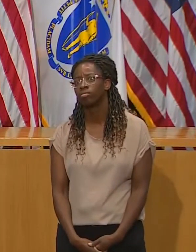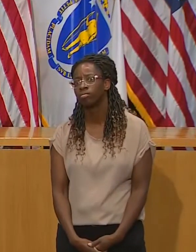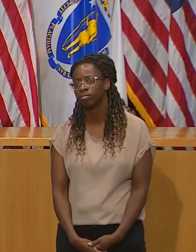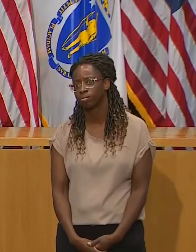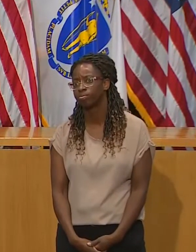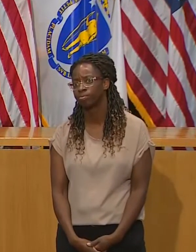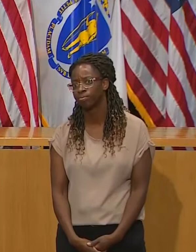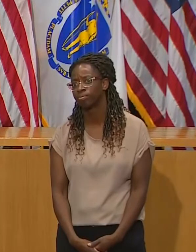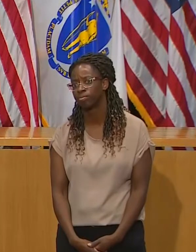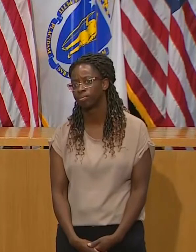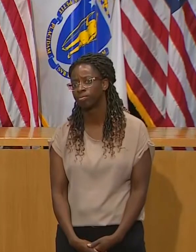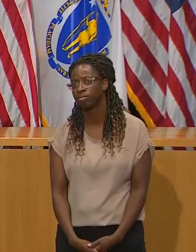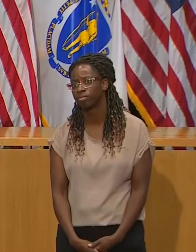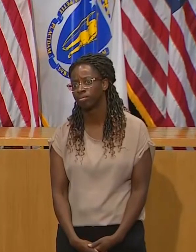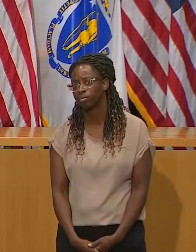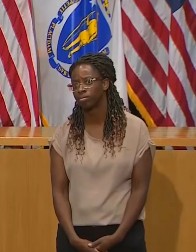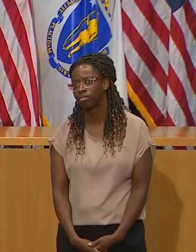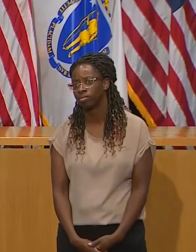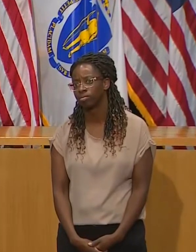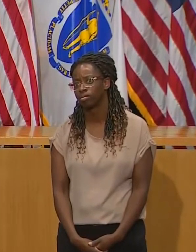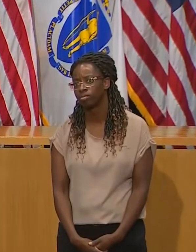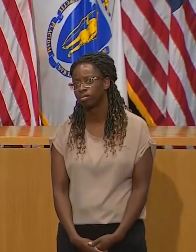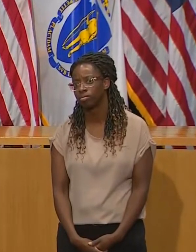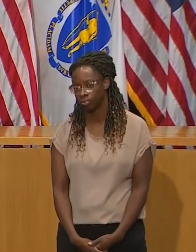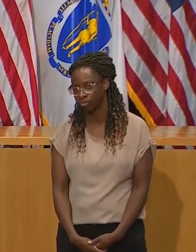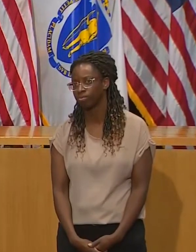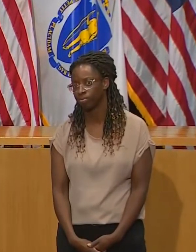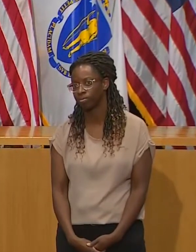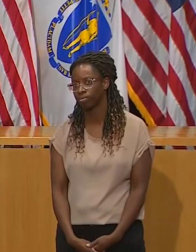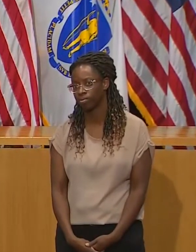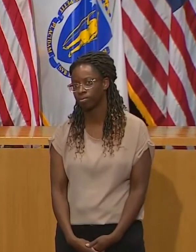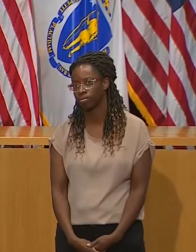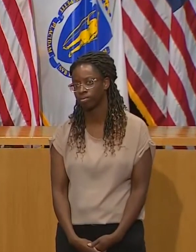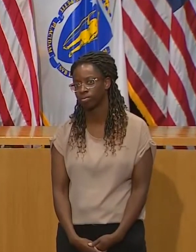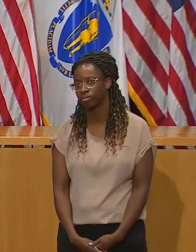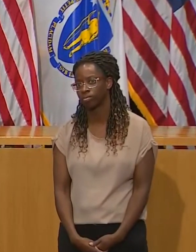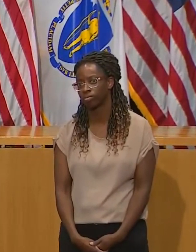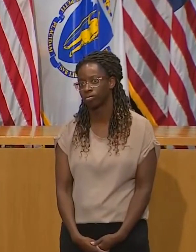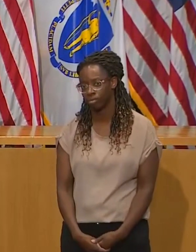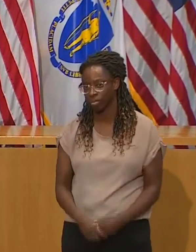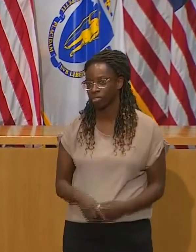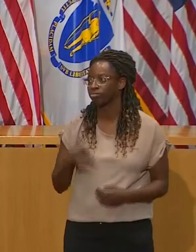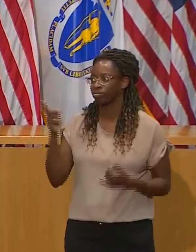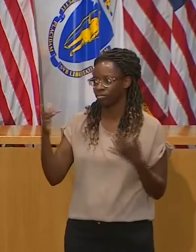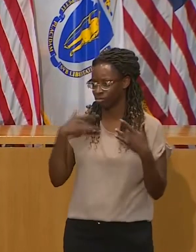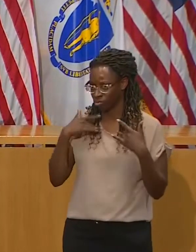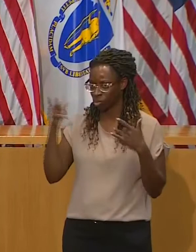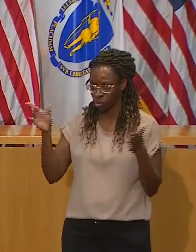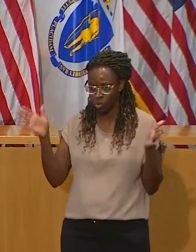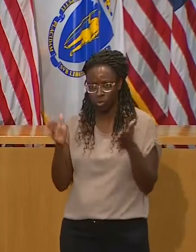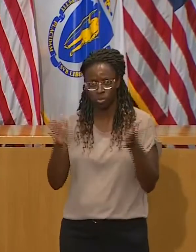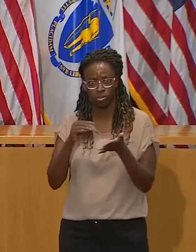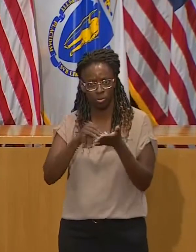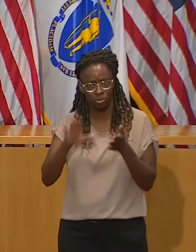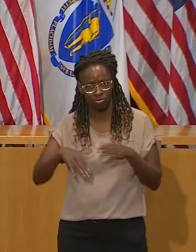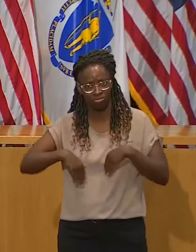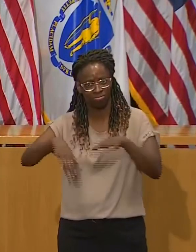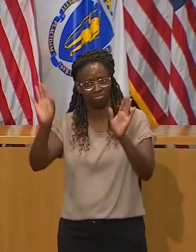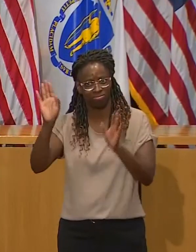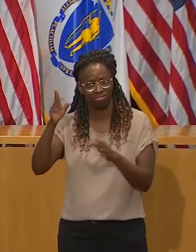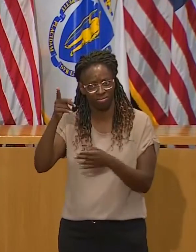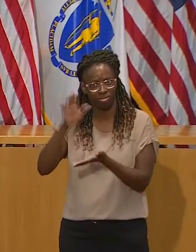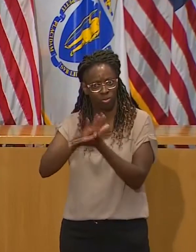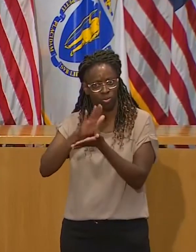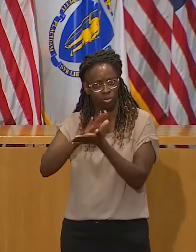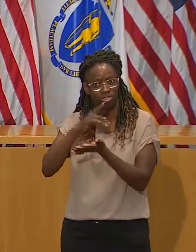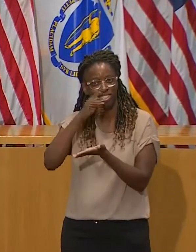that teenagers are in that group where the infection rates are rising. Would you agree that these times moving into the red and perhaps having a problem